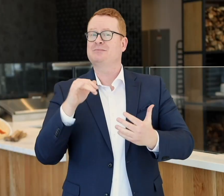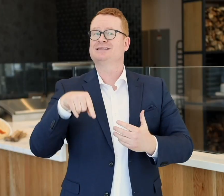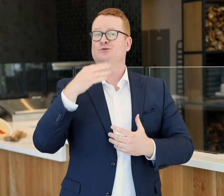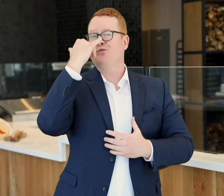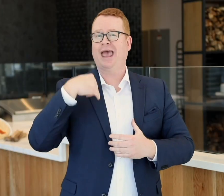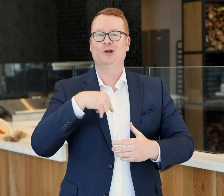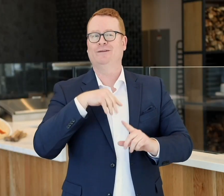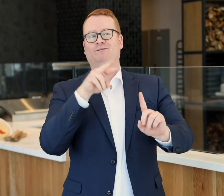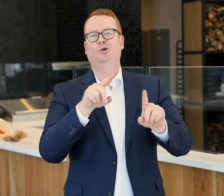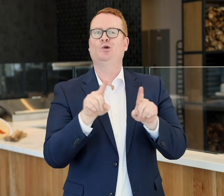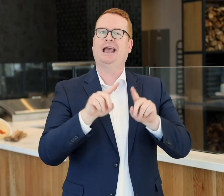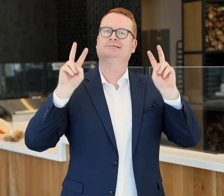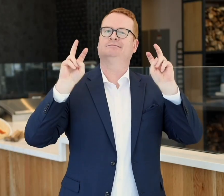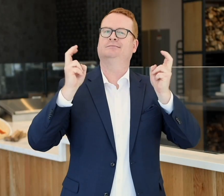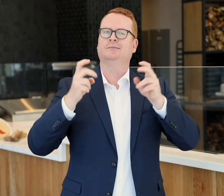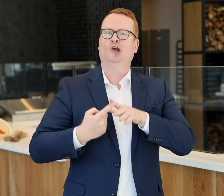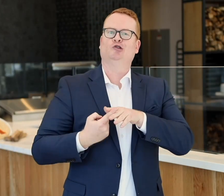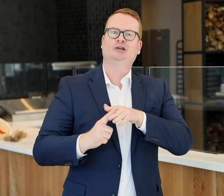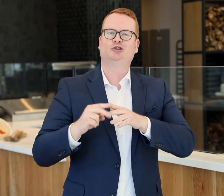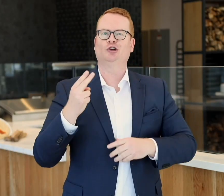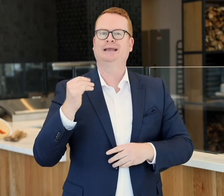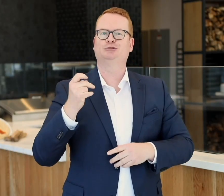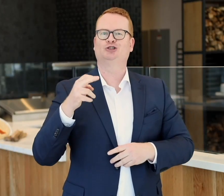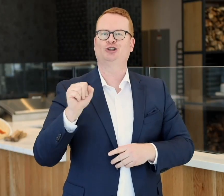Perhaps this is why we are viewed as the original hipsters.